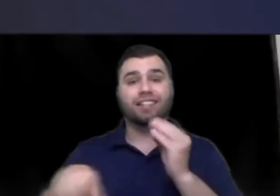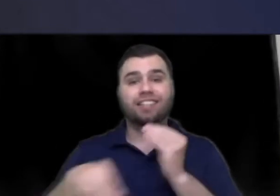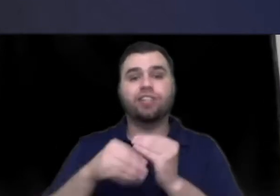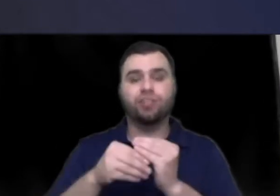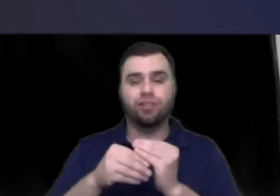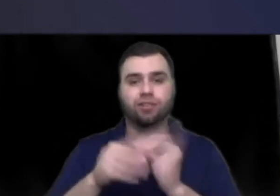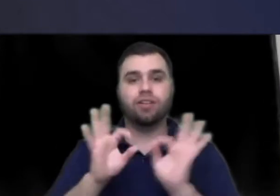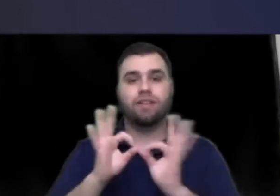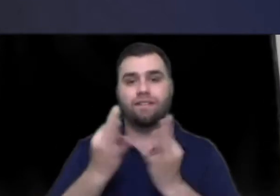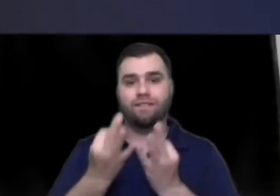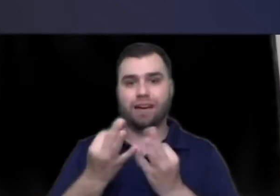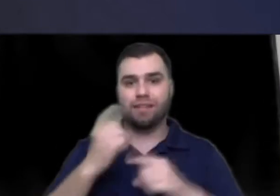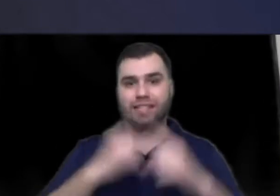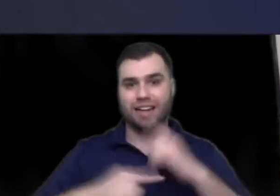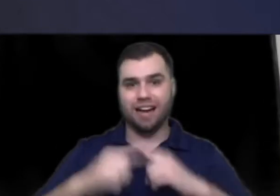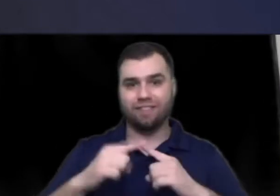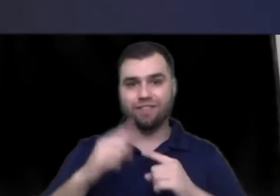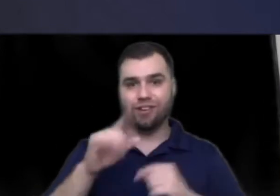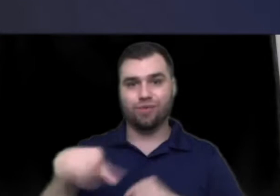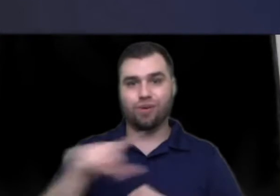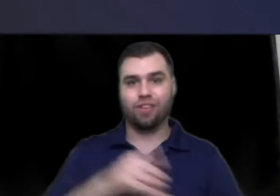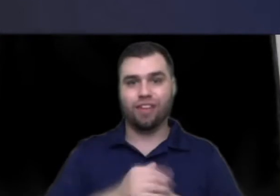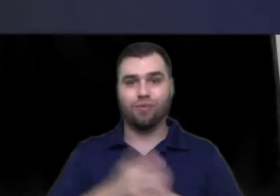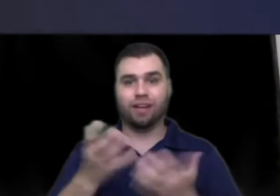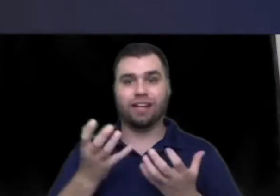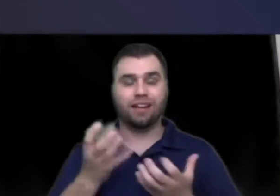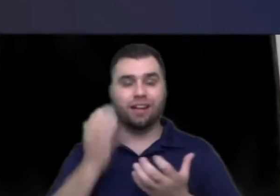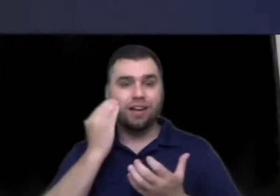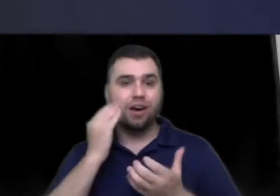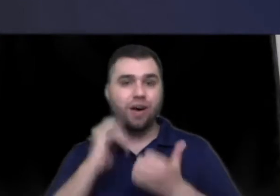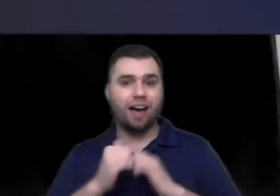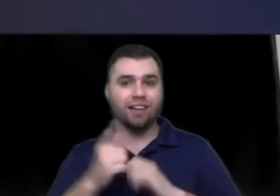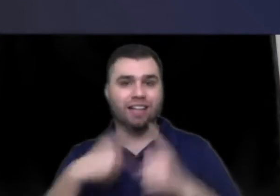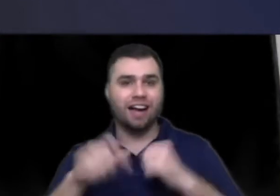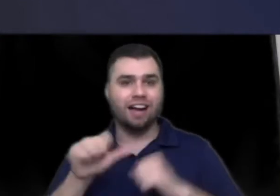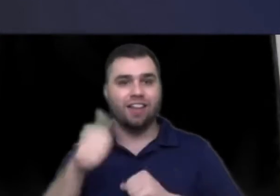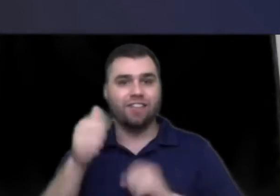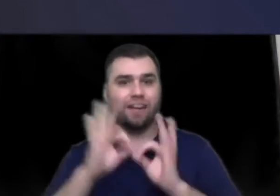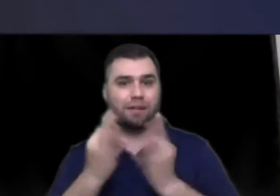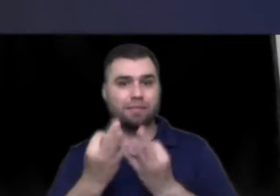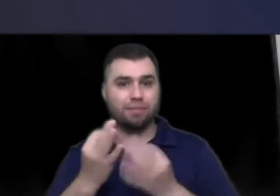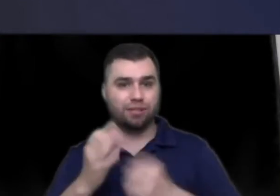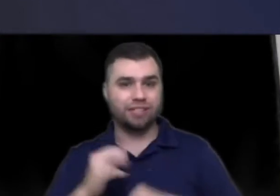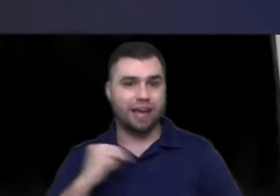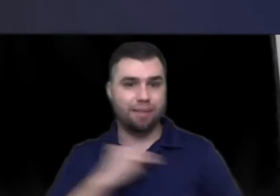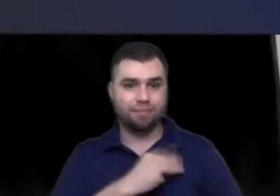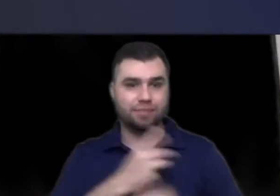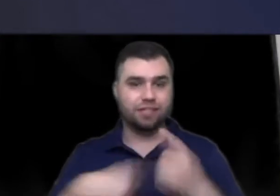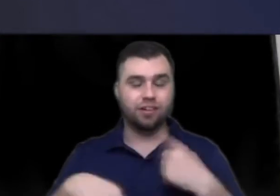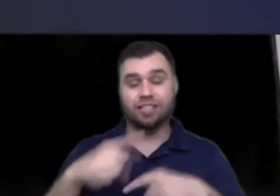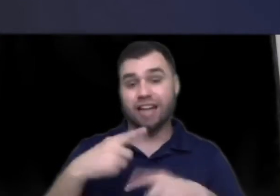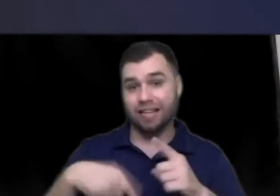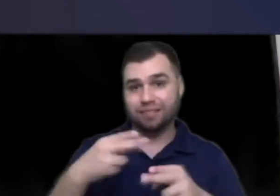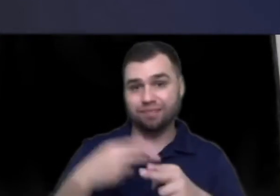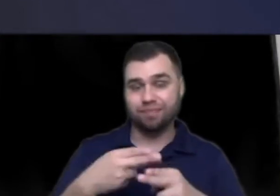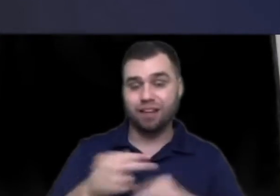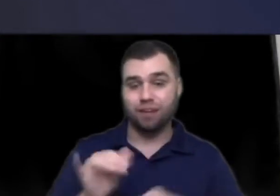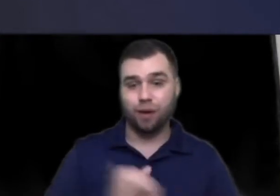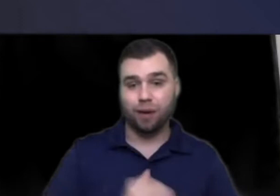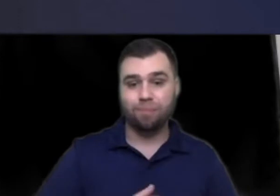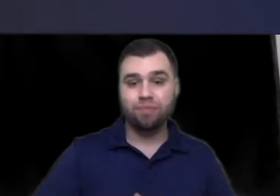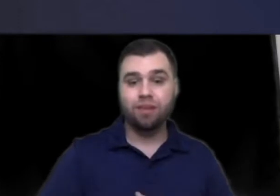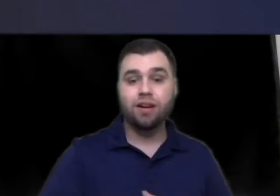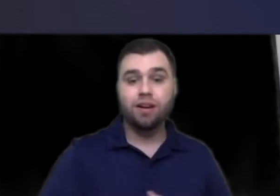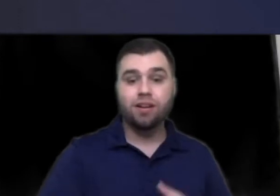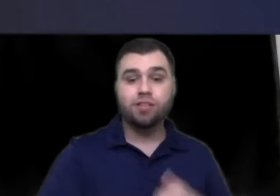additional family signs for you all that want to know how to find other family members name or signs as